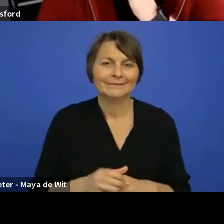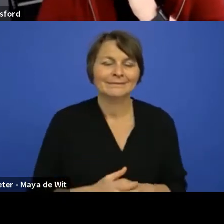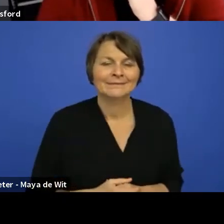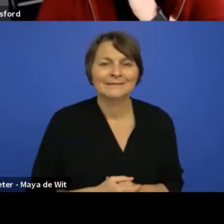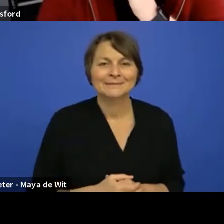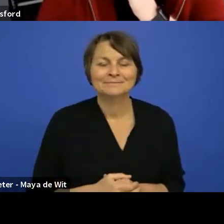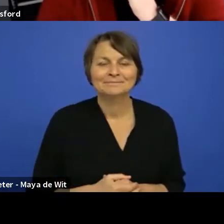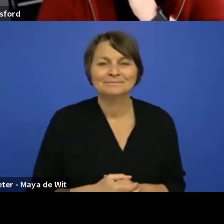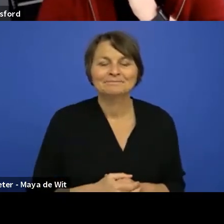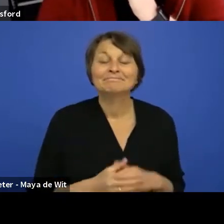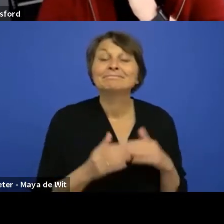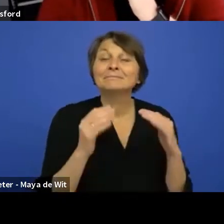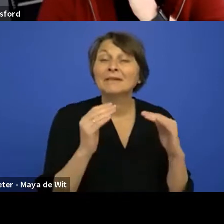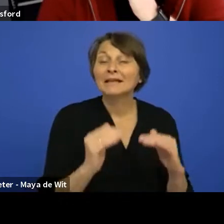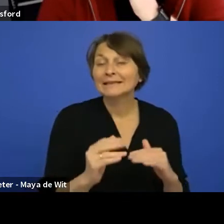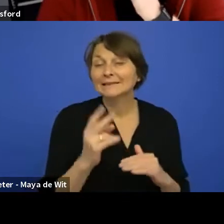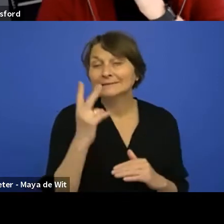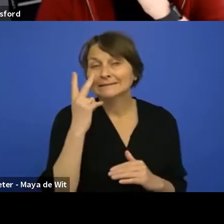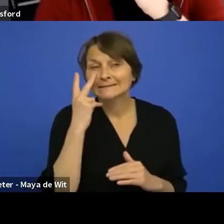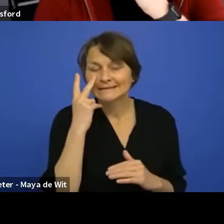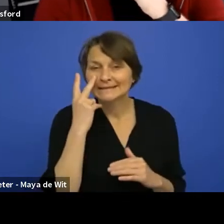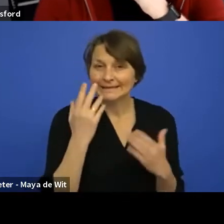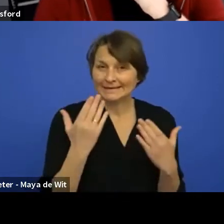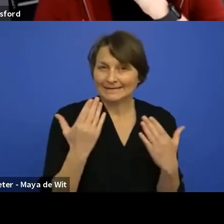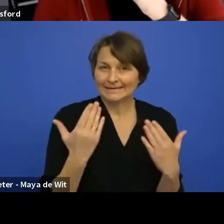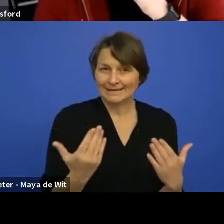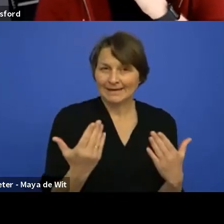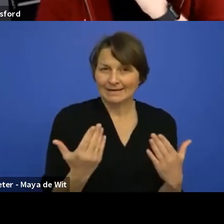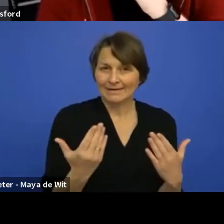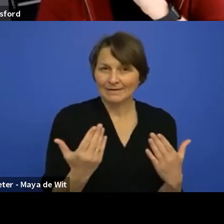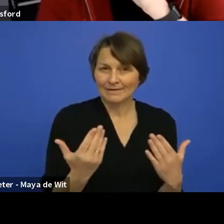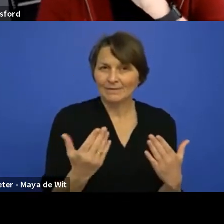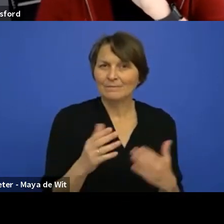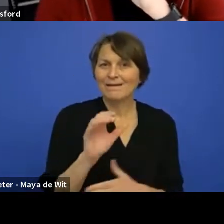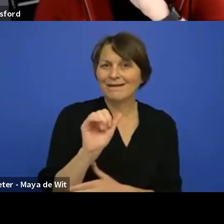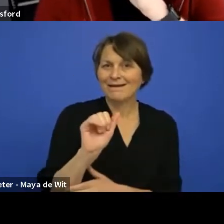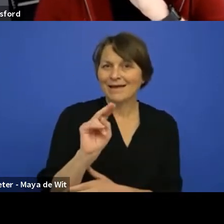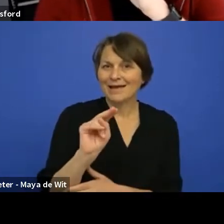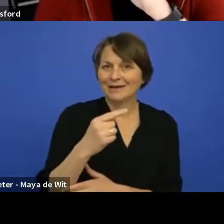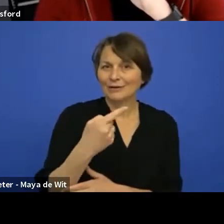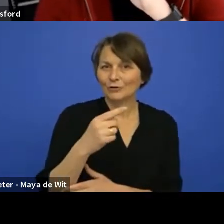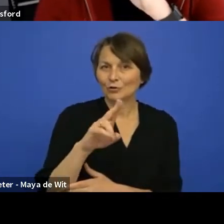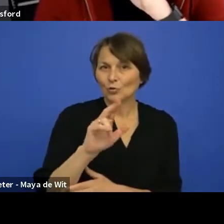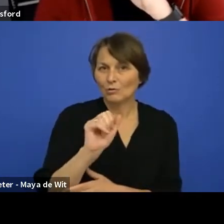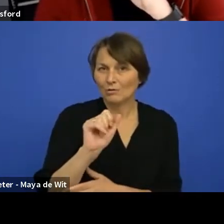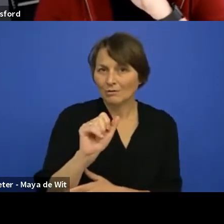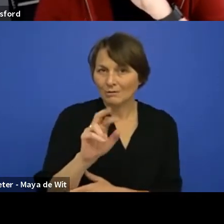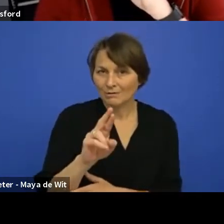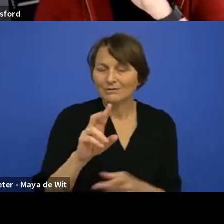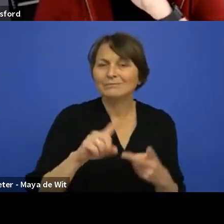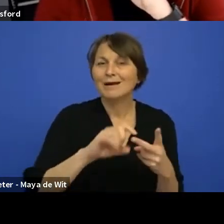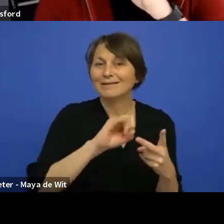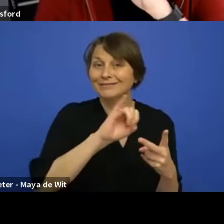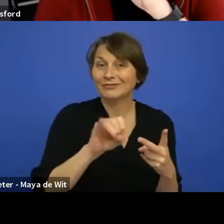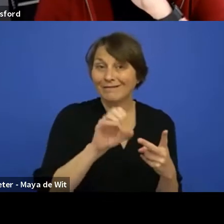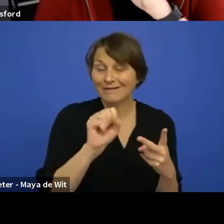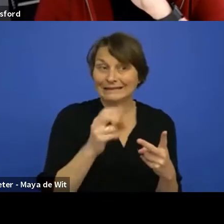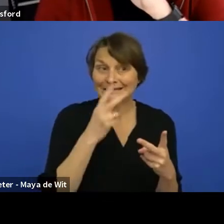we've also seen with the, with the current thing with the angular, angular and or angular JS is that like time runs out of, uh, for, for, frameworks,